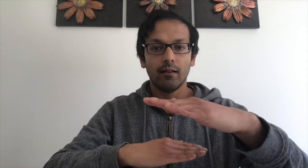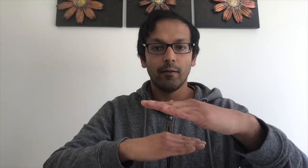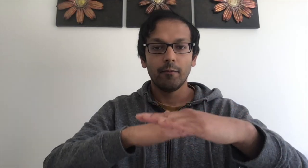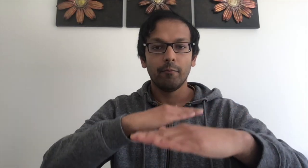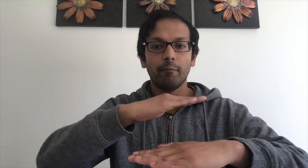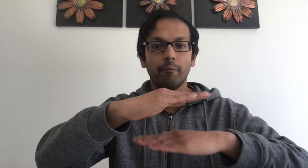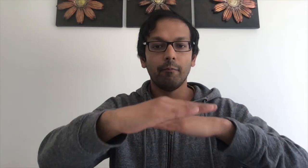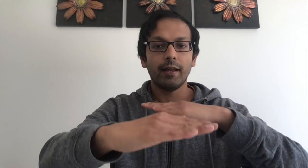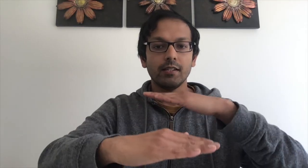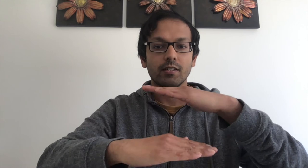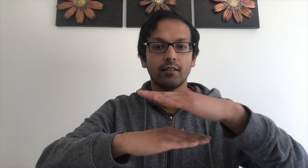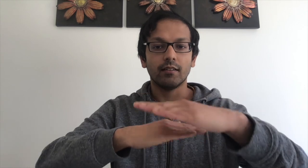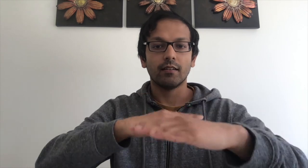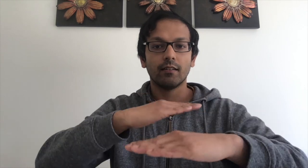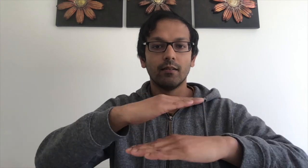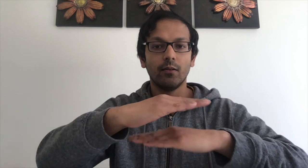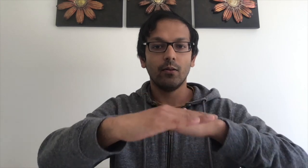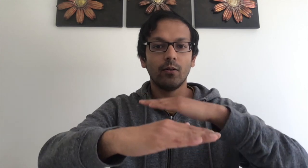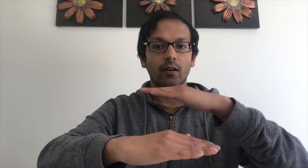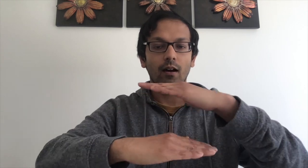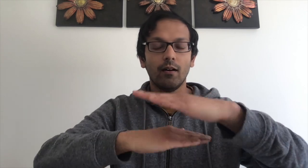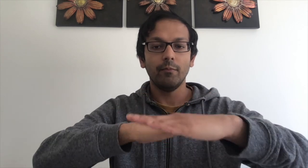Patient or calm.